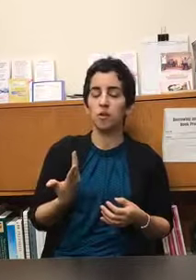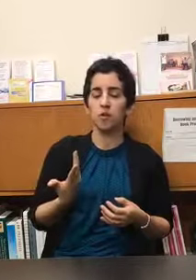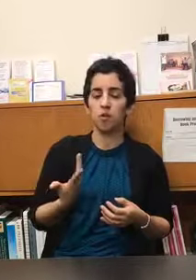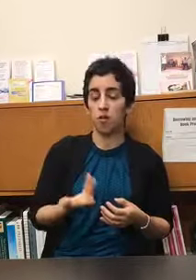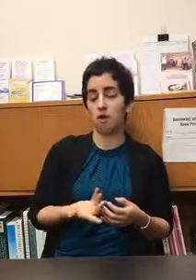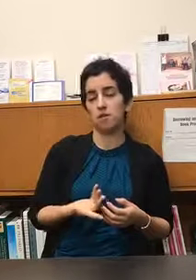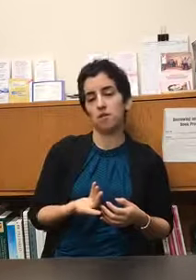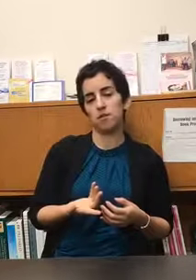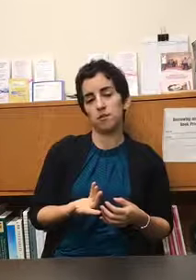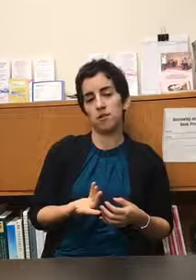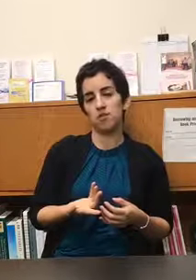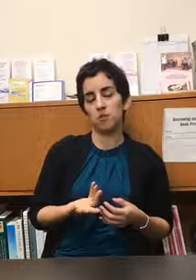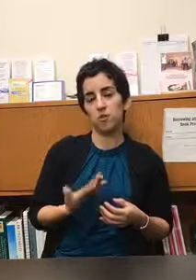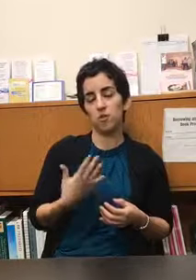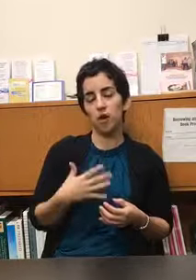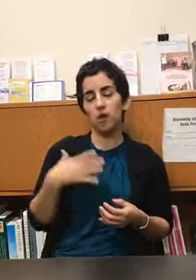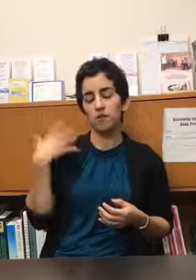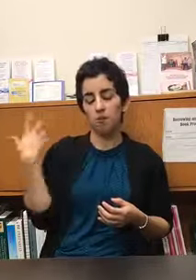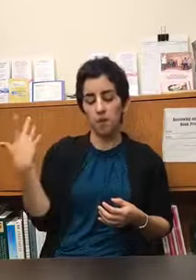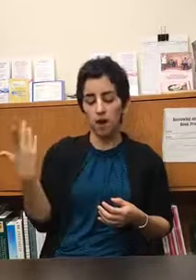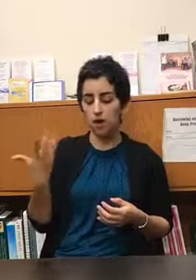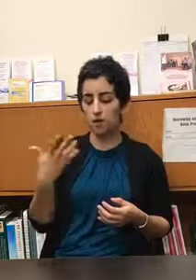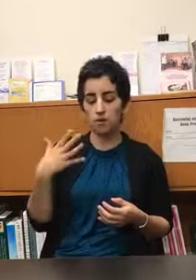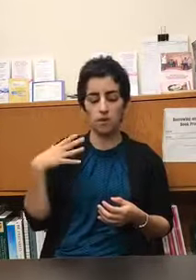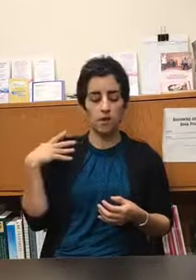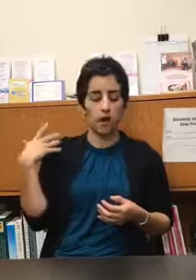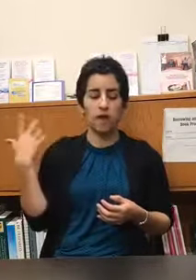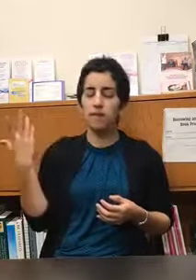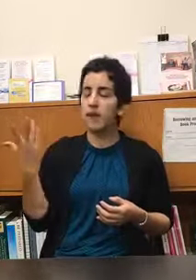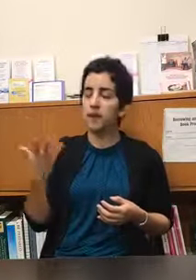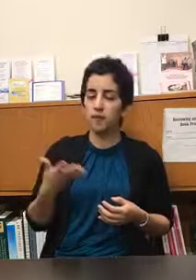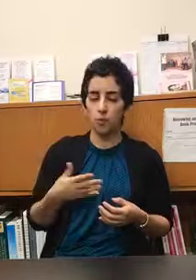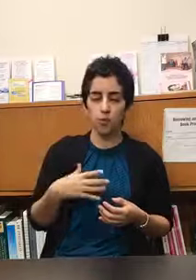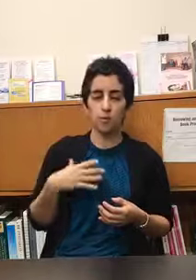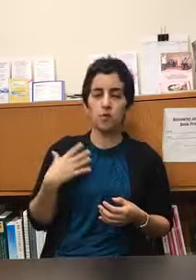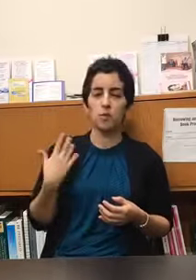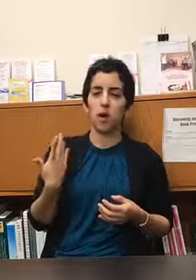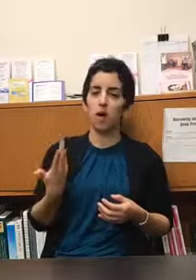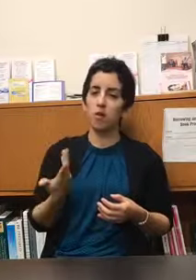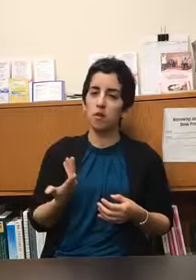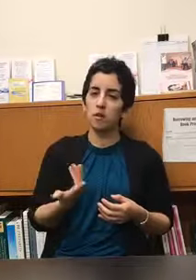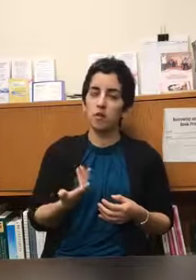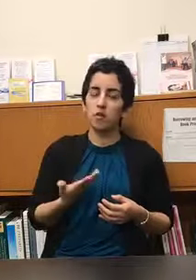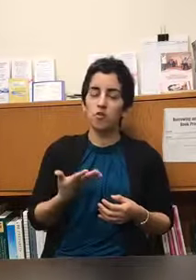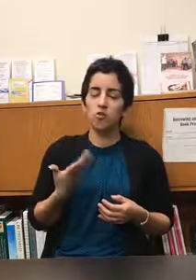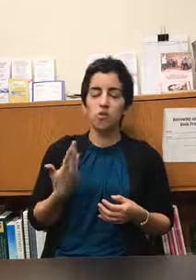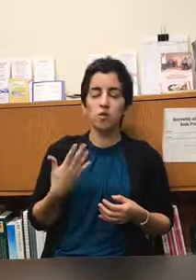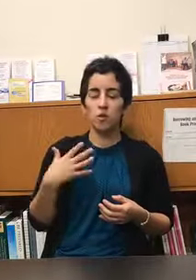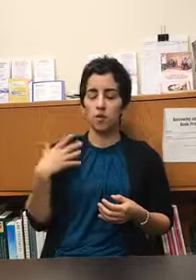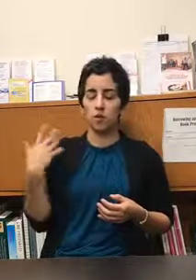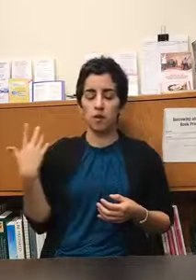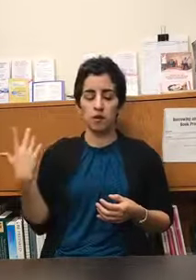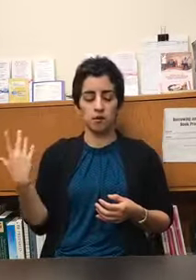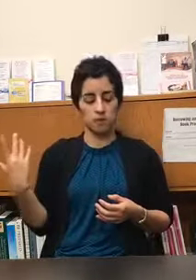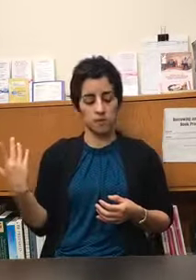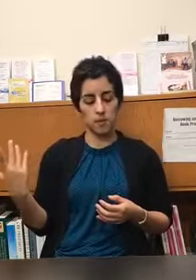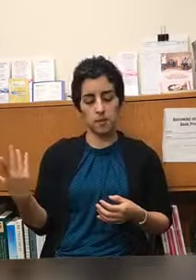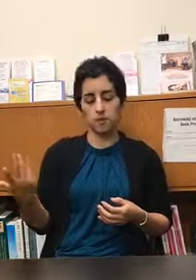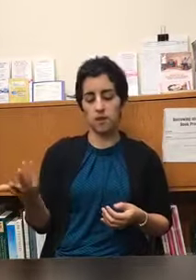thoughts so your thoughts your mind that can have a rhythm as well so just noticing sometimes i'll say